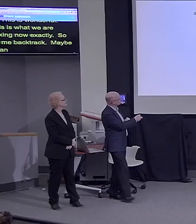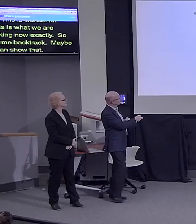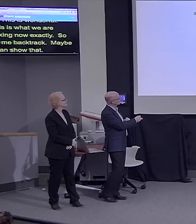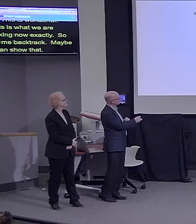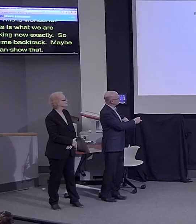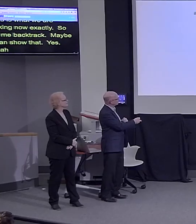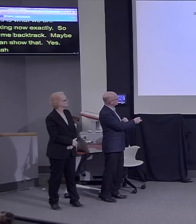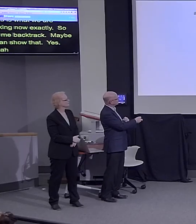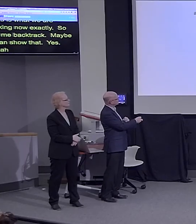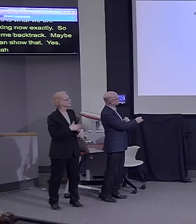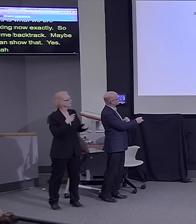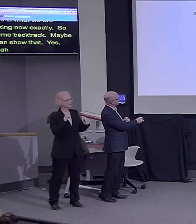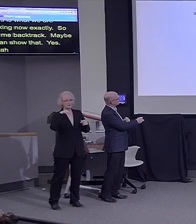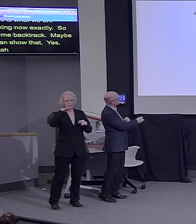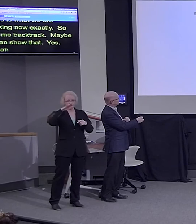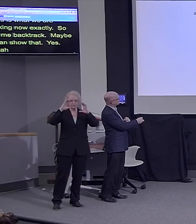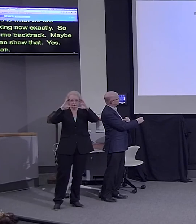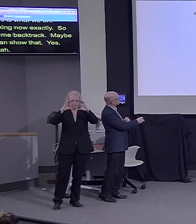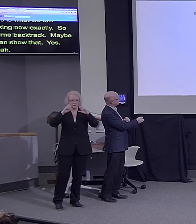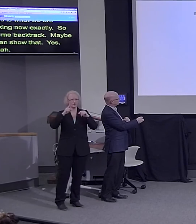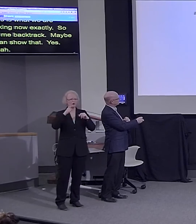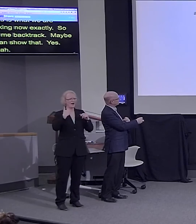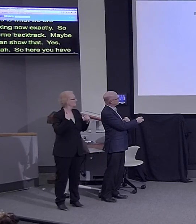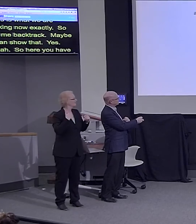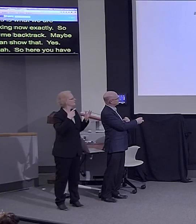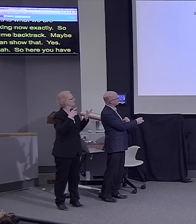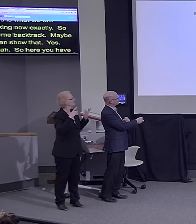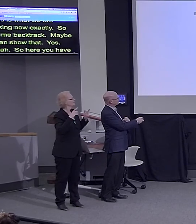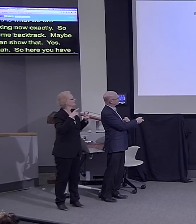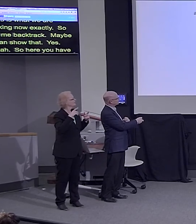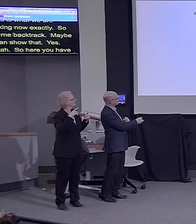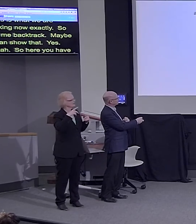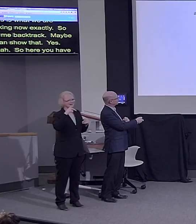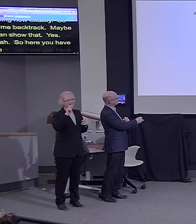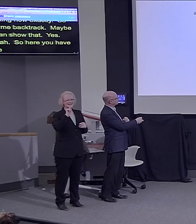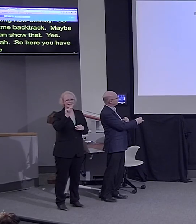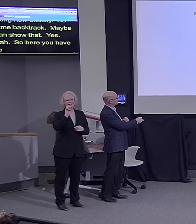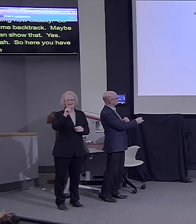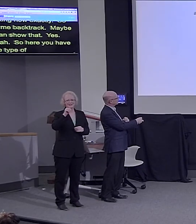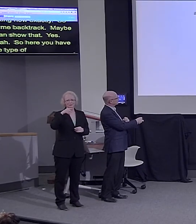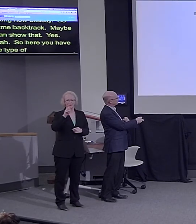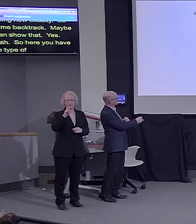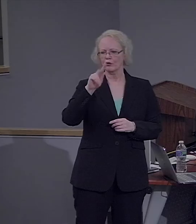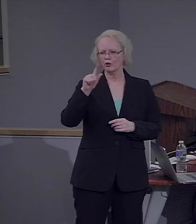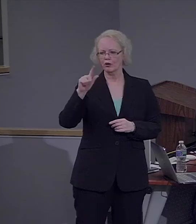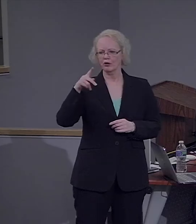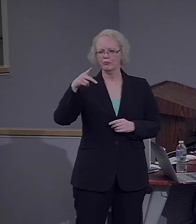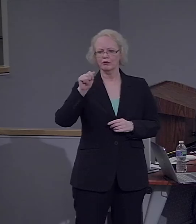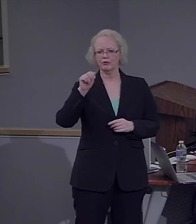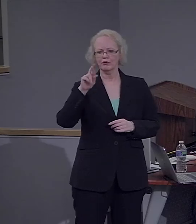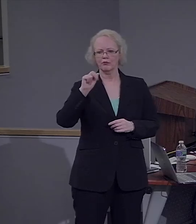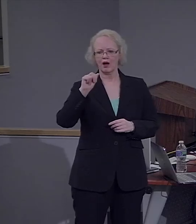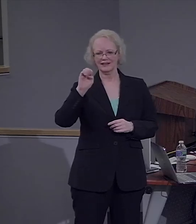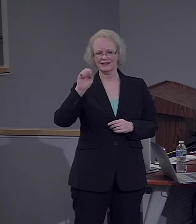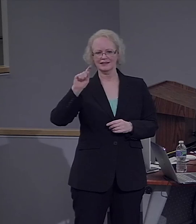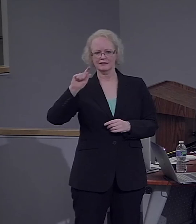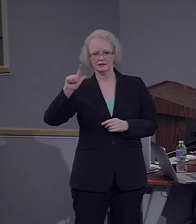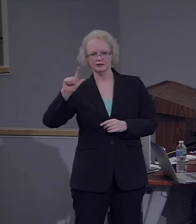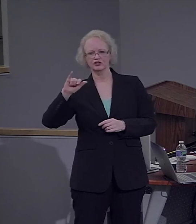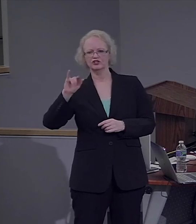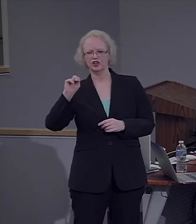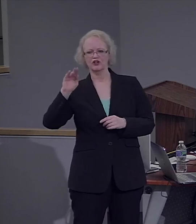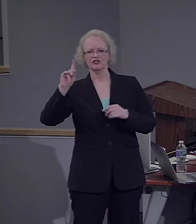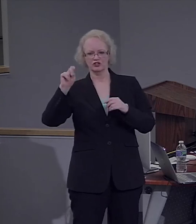So, here you have this sort of temporal parietal junction activation here. Okay. And it was mainly